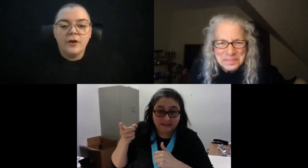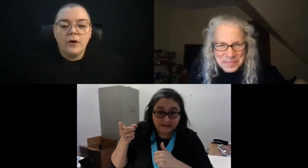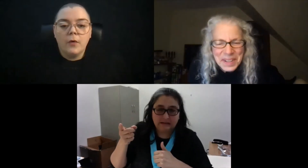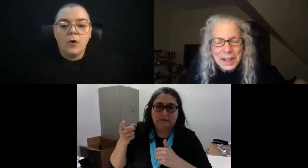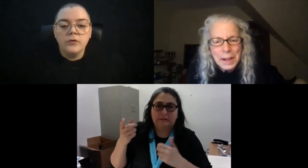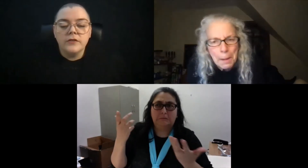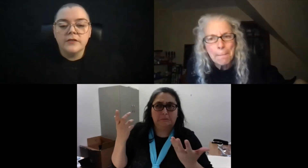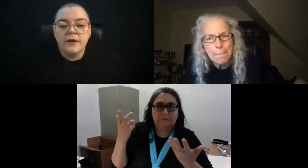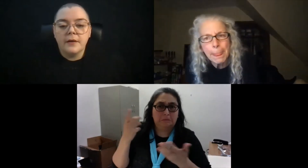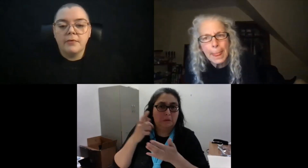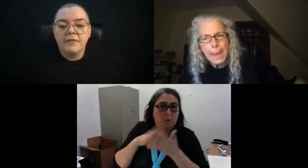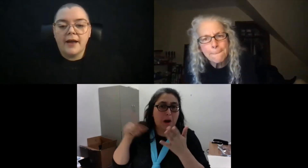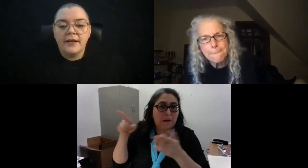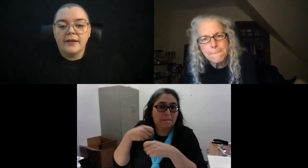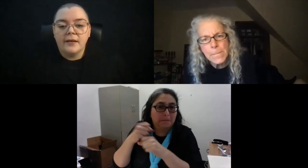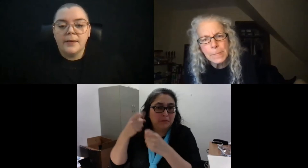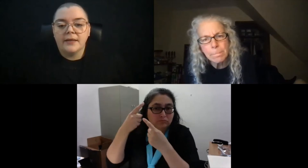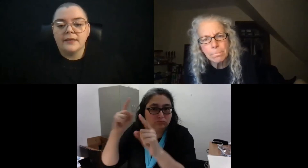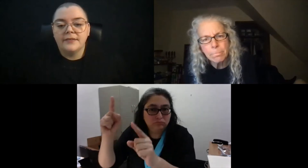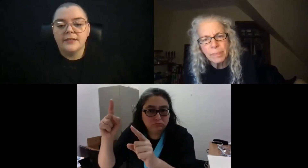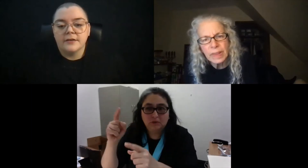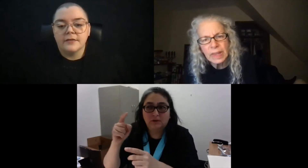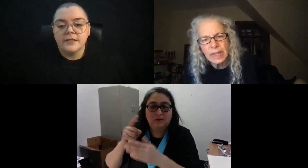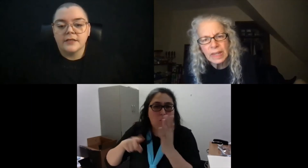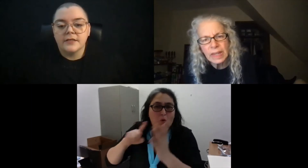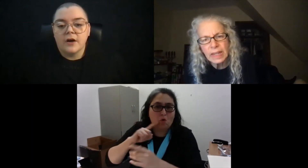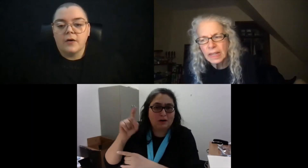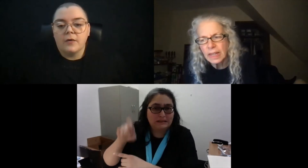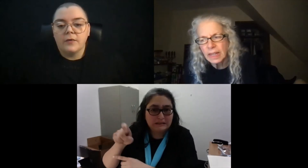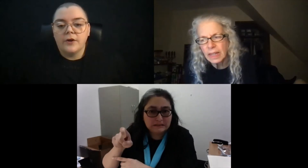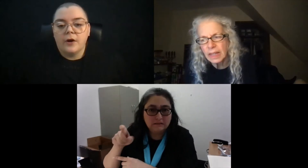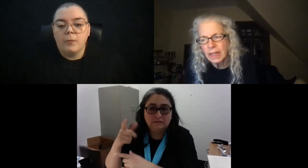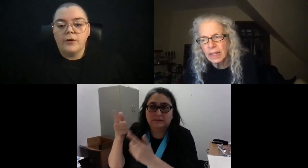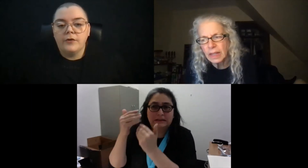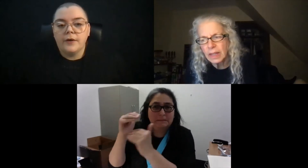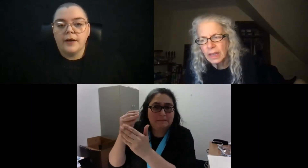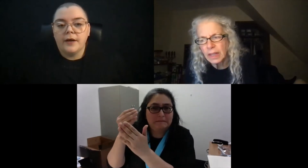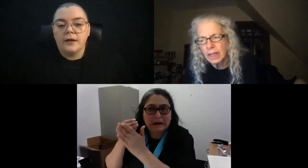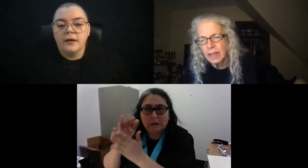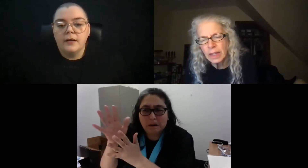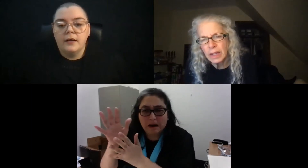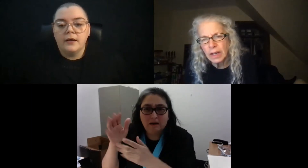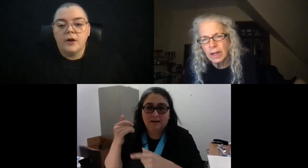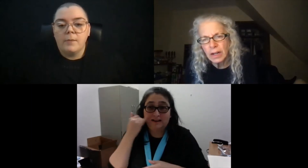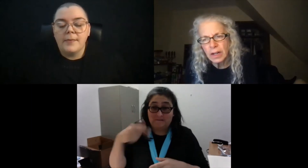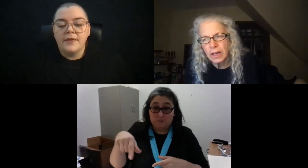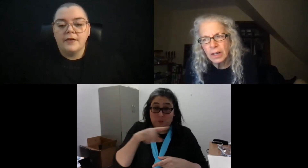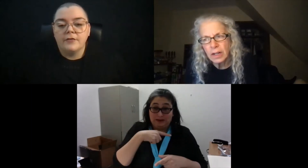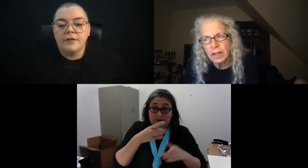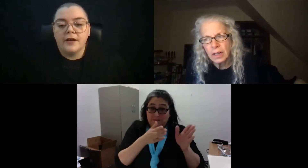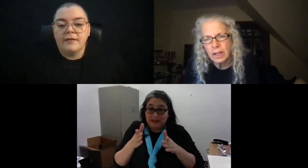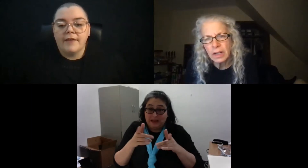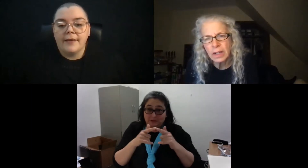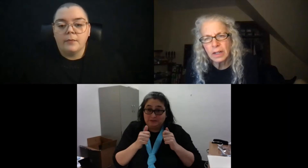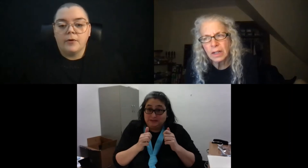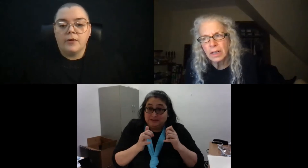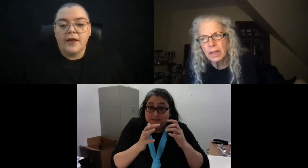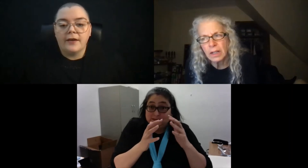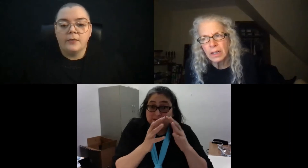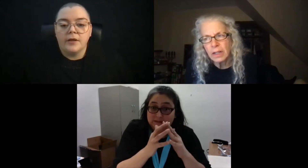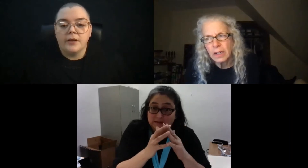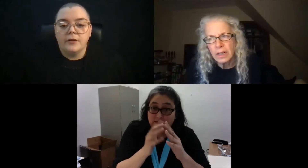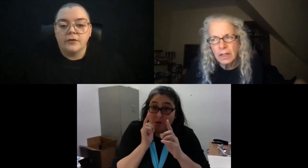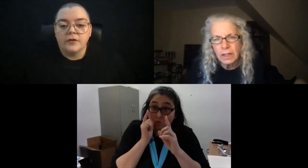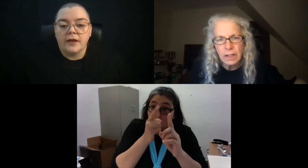So also is already providing independent living services. So, you know, I'm wondering, you know, maybe there's funding available